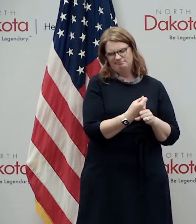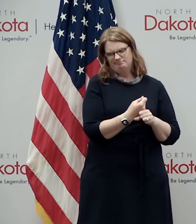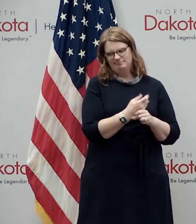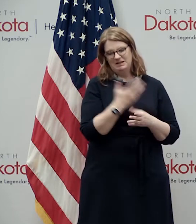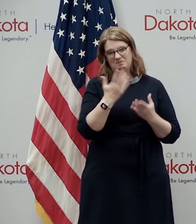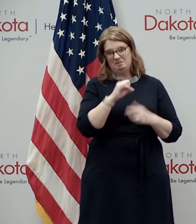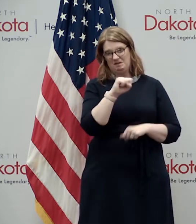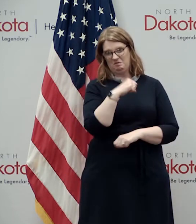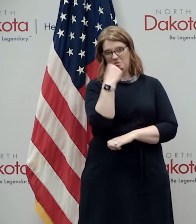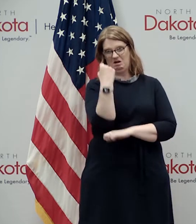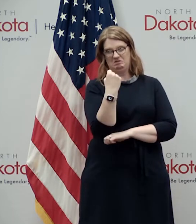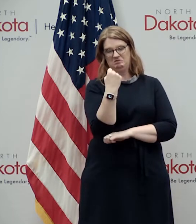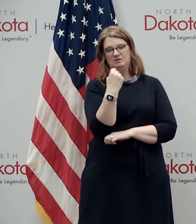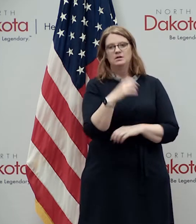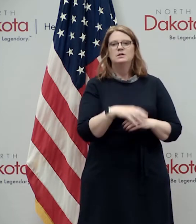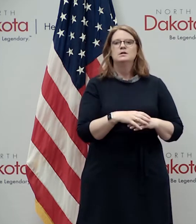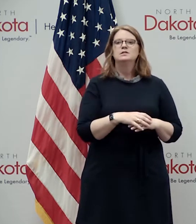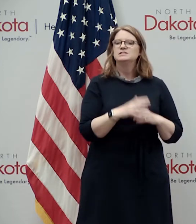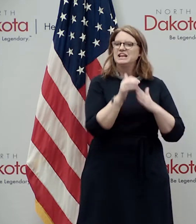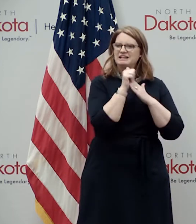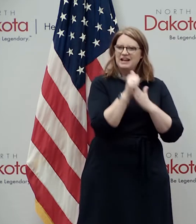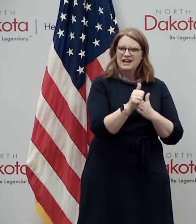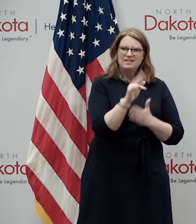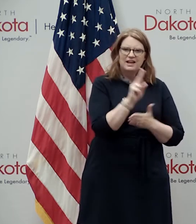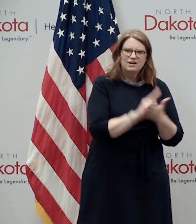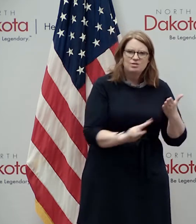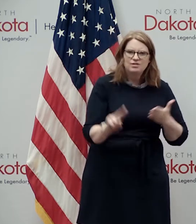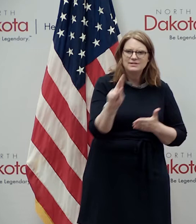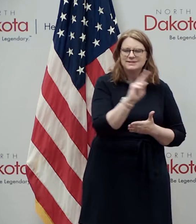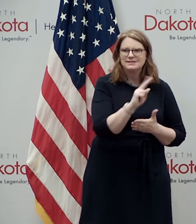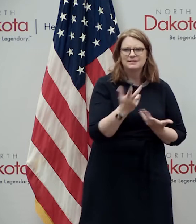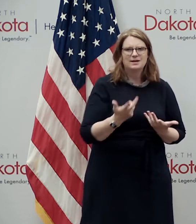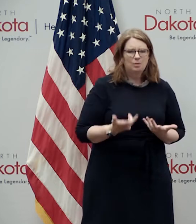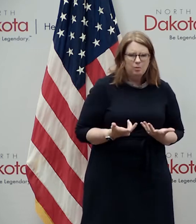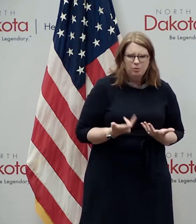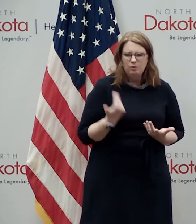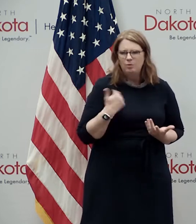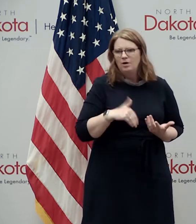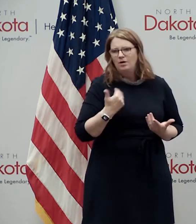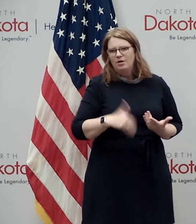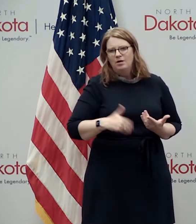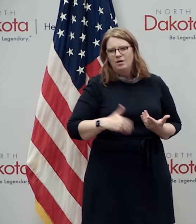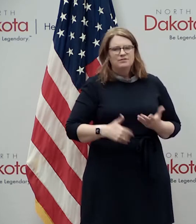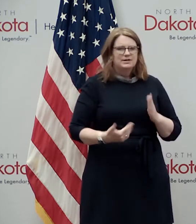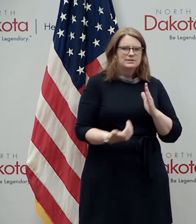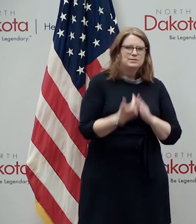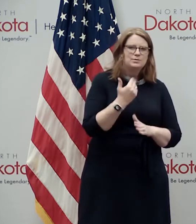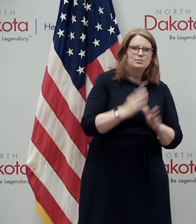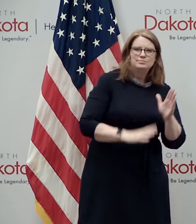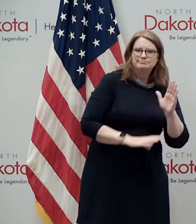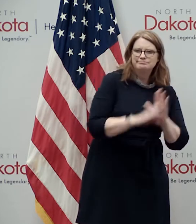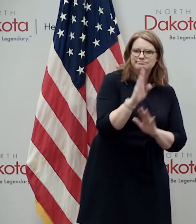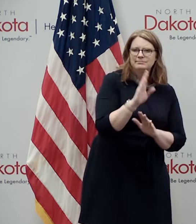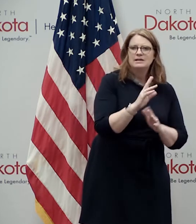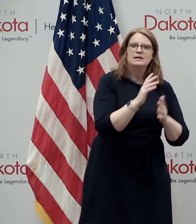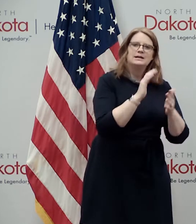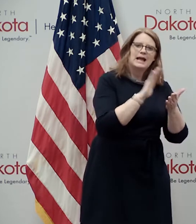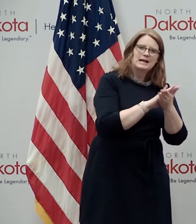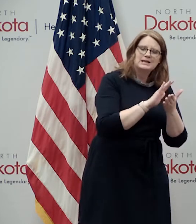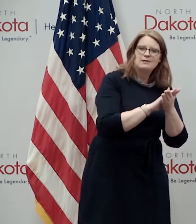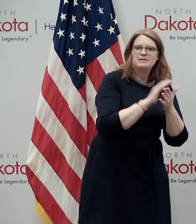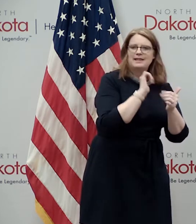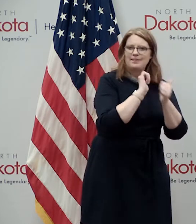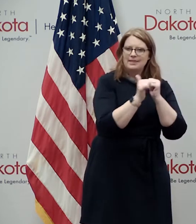tenure of a university president she guided that university through through incredible growth uh academically and athletically and